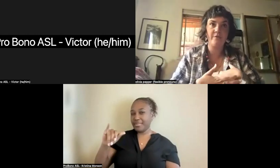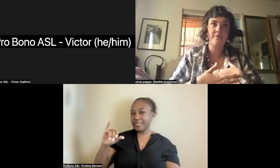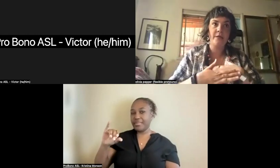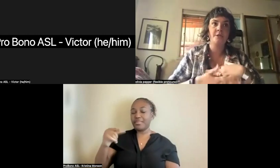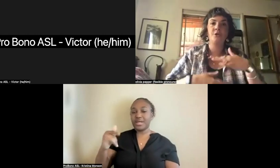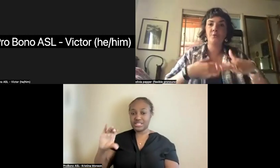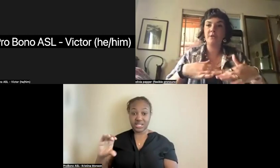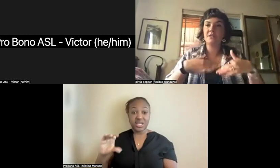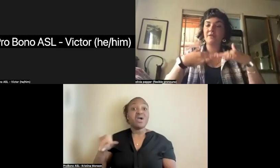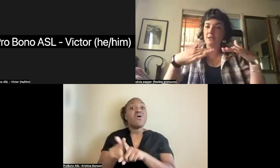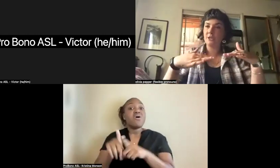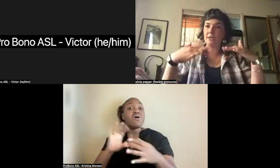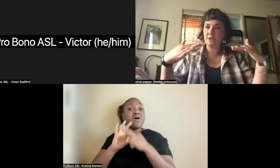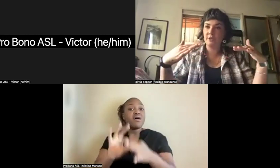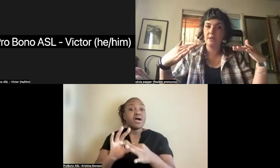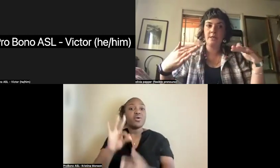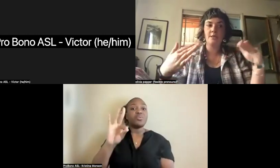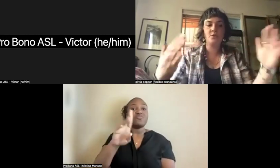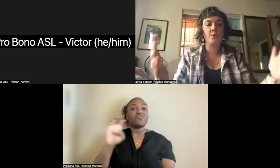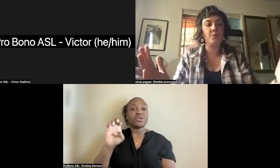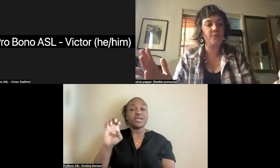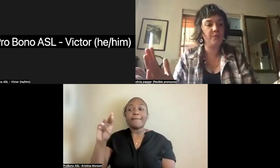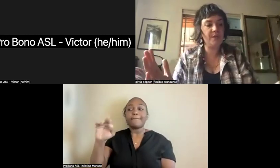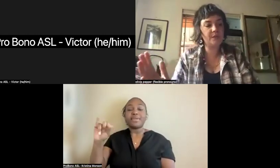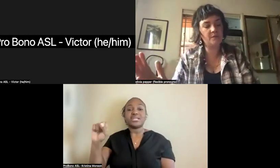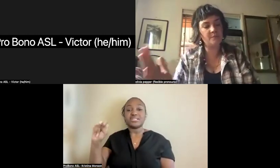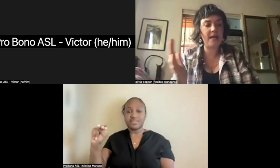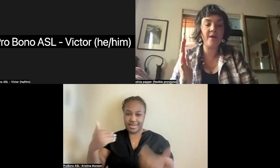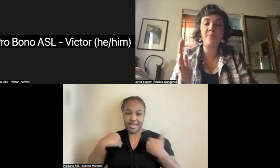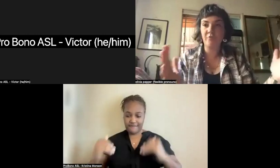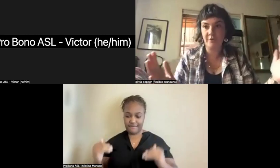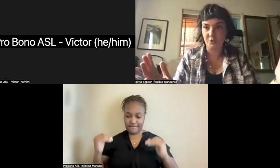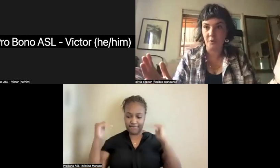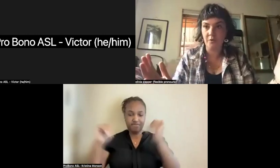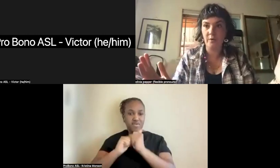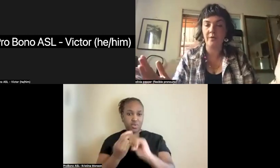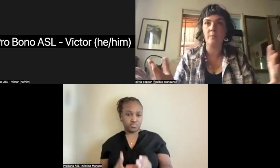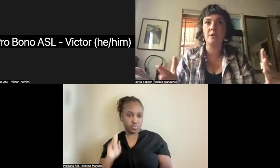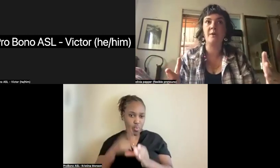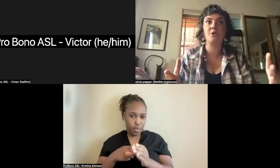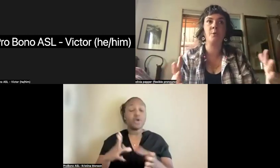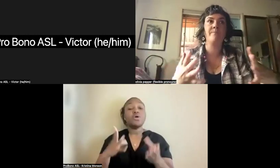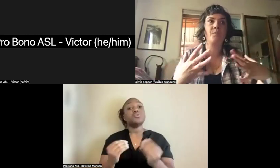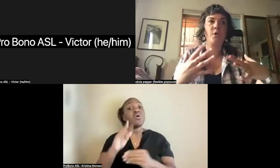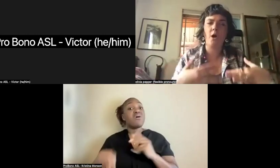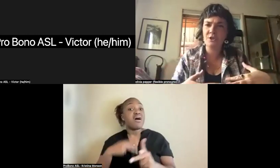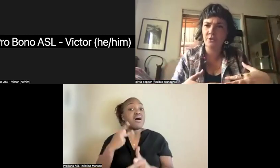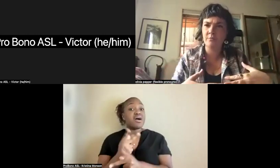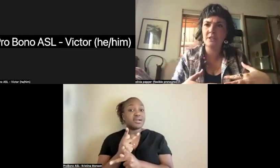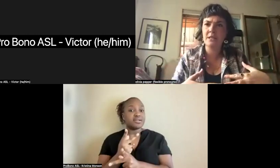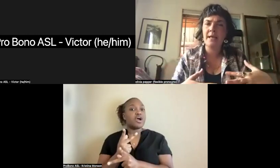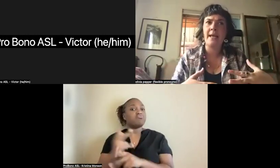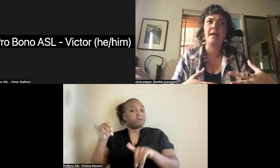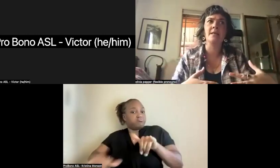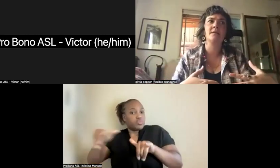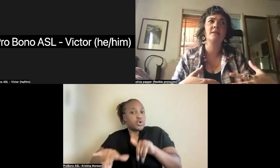sort of degrees of initiation. So this type of ritual, where there were special costumes